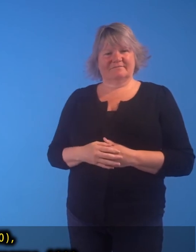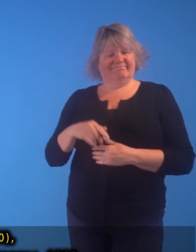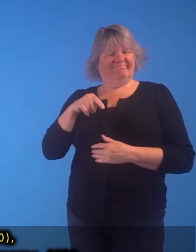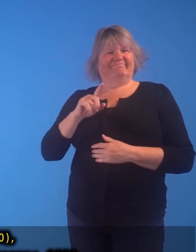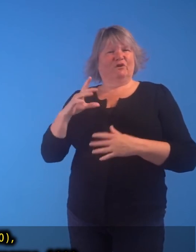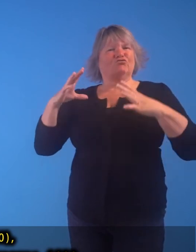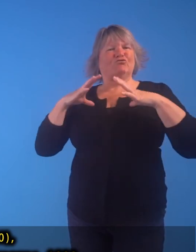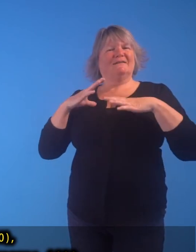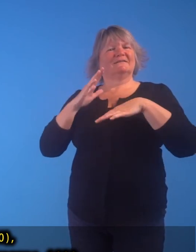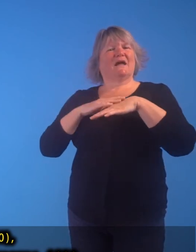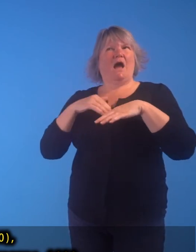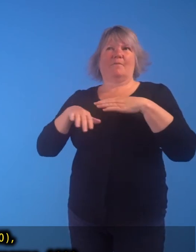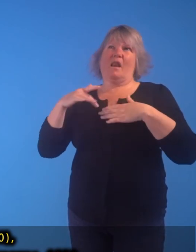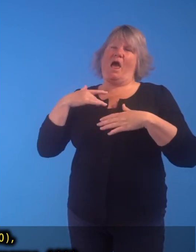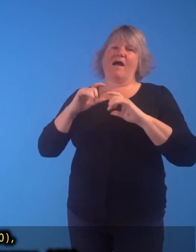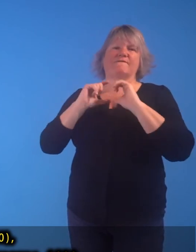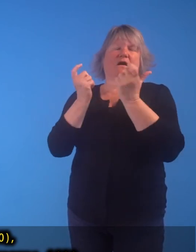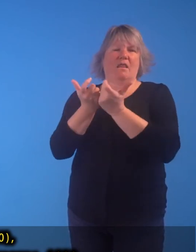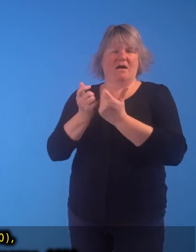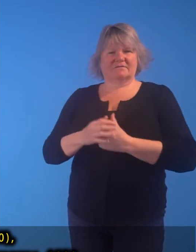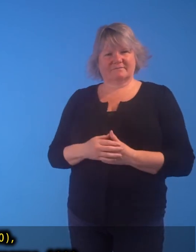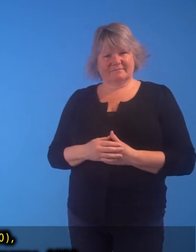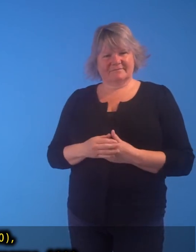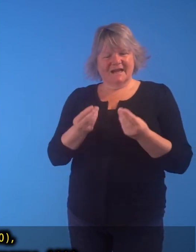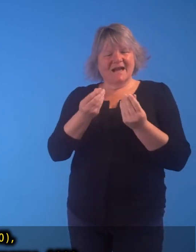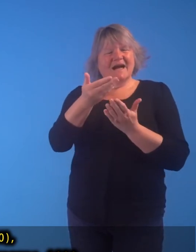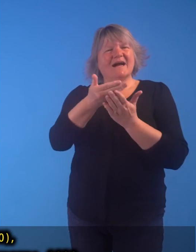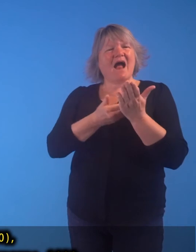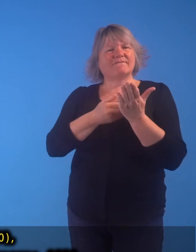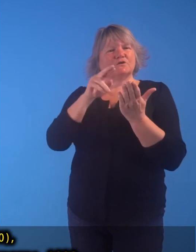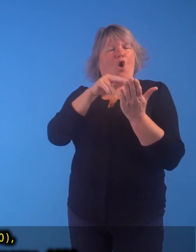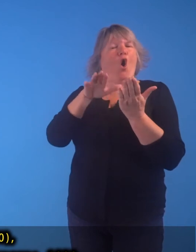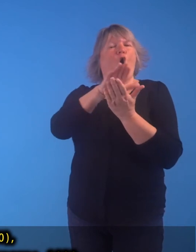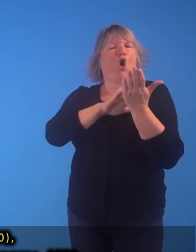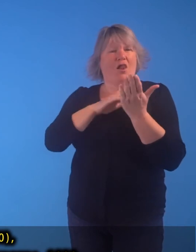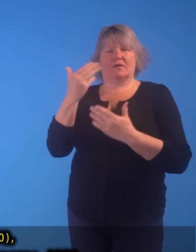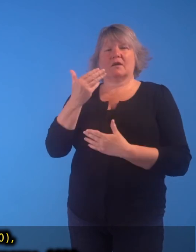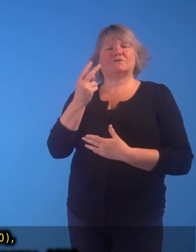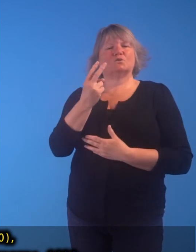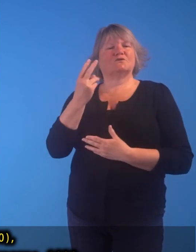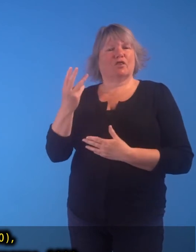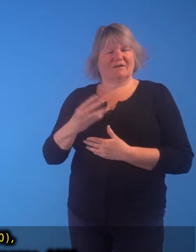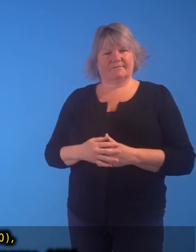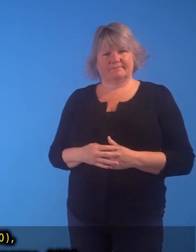Rest time in the life class. Oil on canvas, 1923.